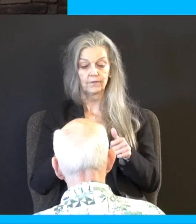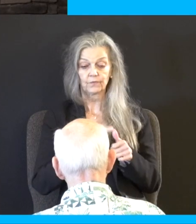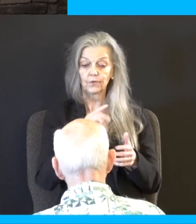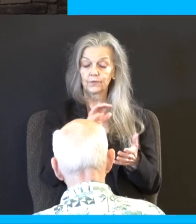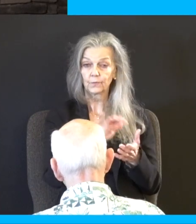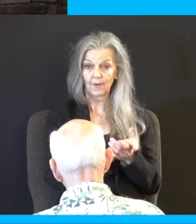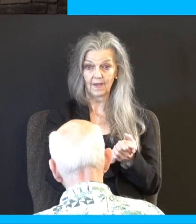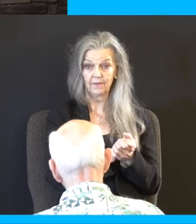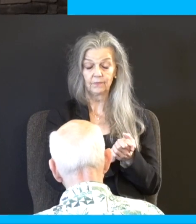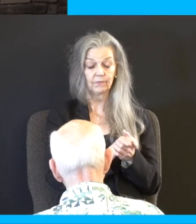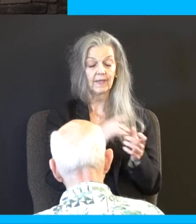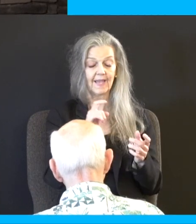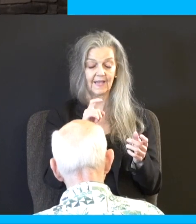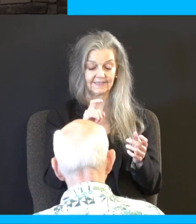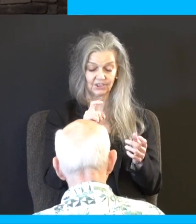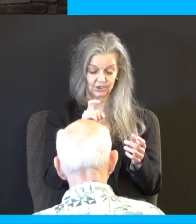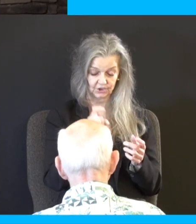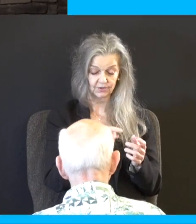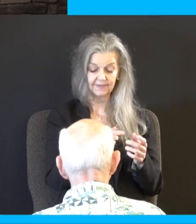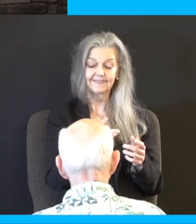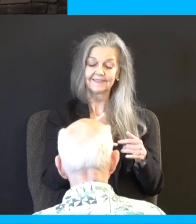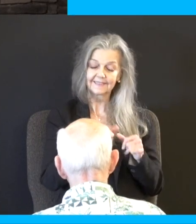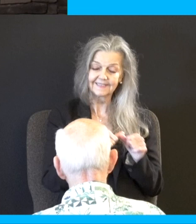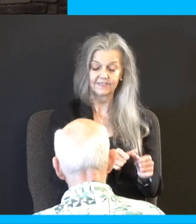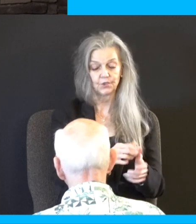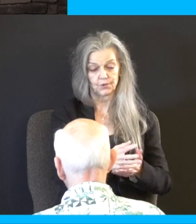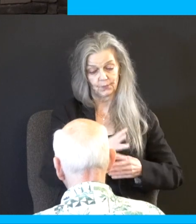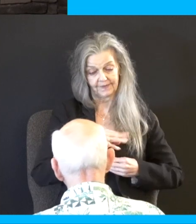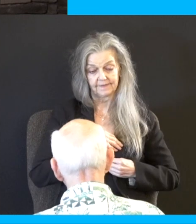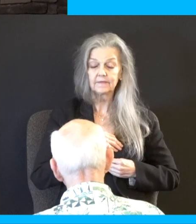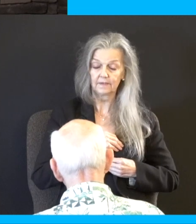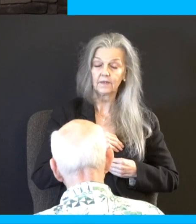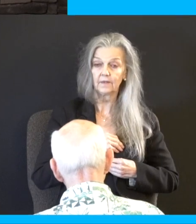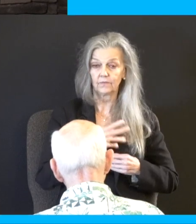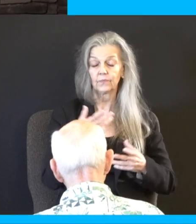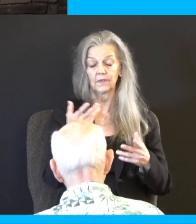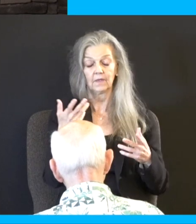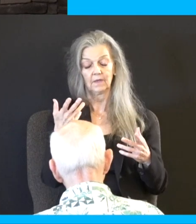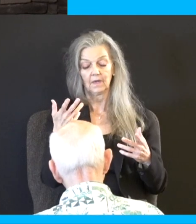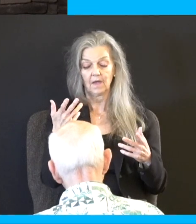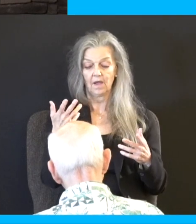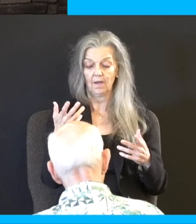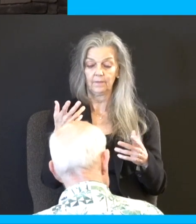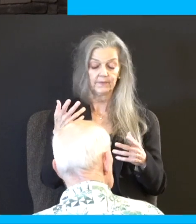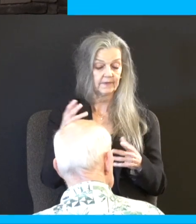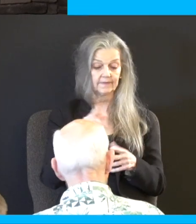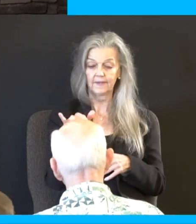and her duty of marriage, that's onal. Onal is basically cohabitation or what we would call conjugal rights. Love and affection